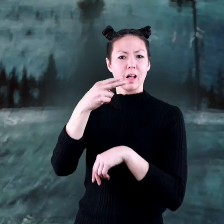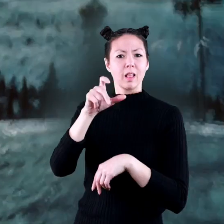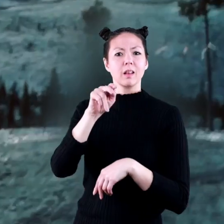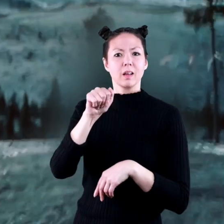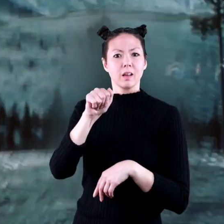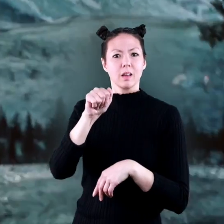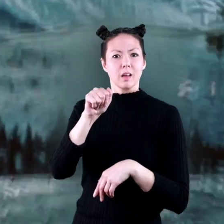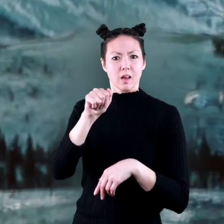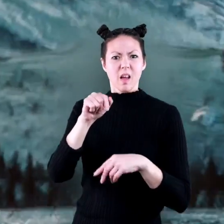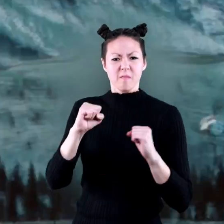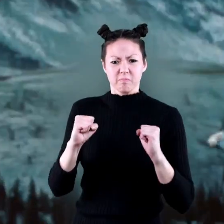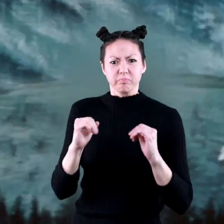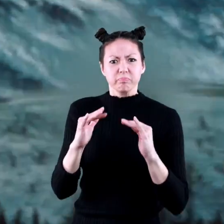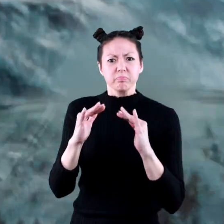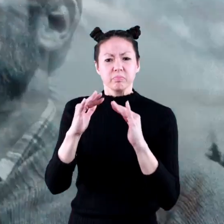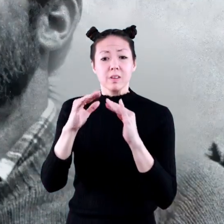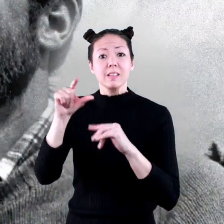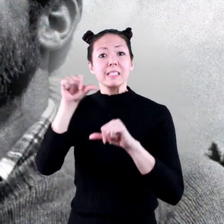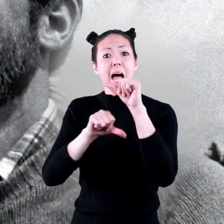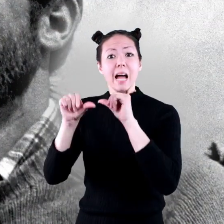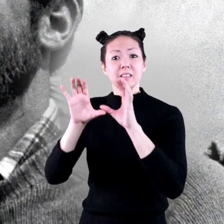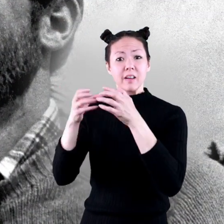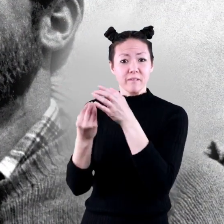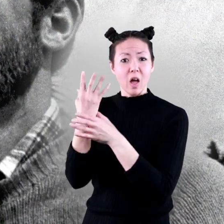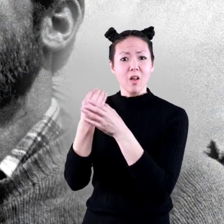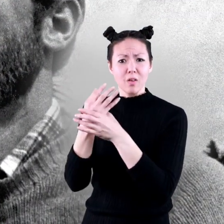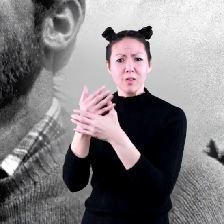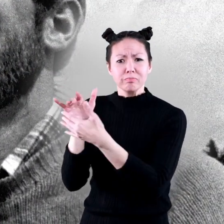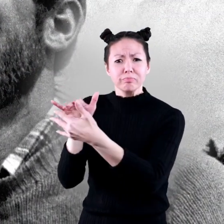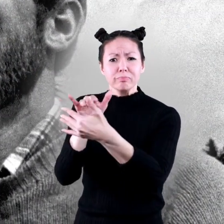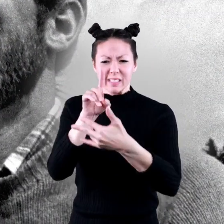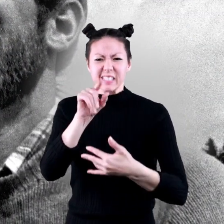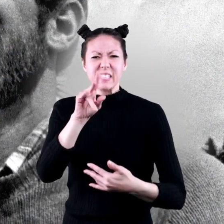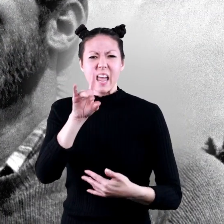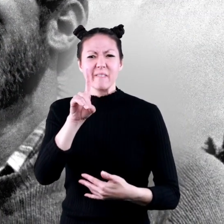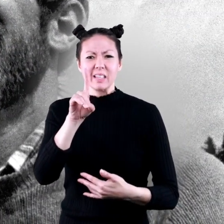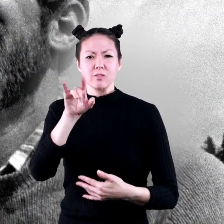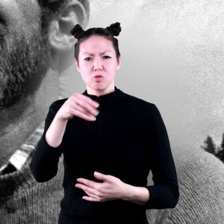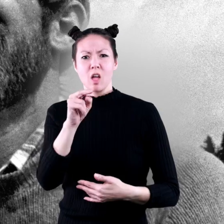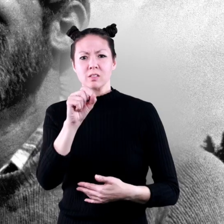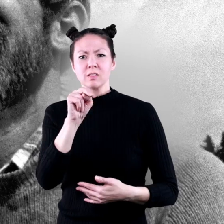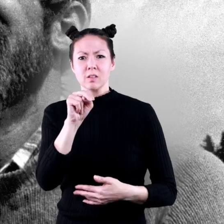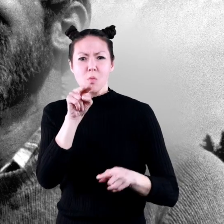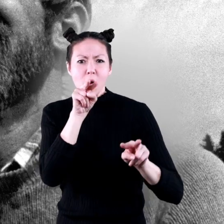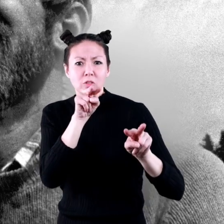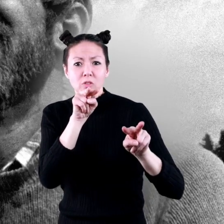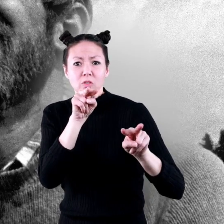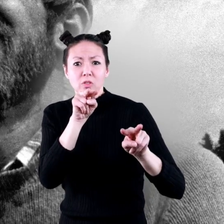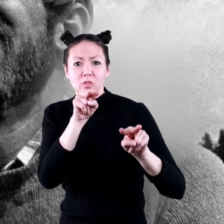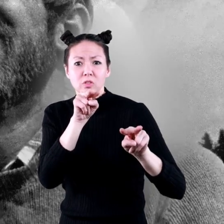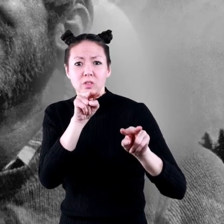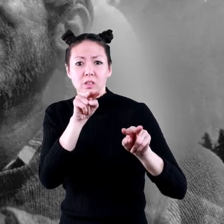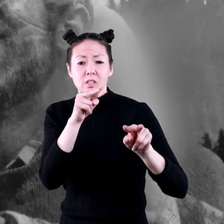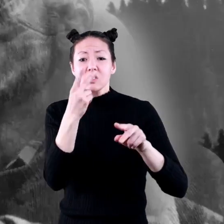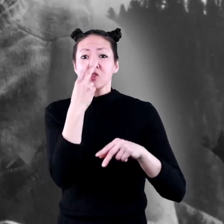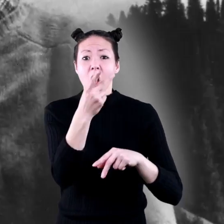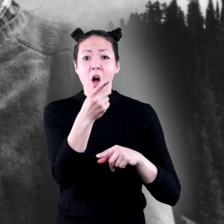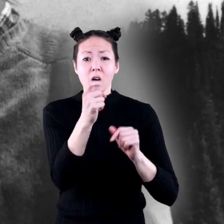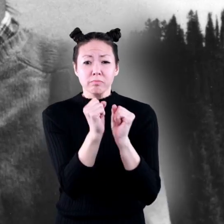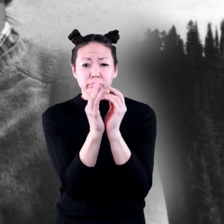bulge began to form. Volcanologist David A. Johnston was watching and measuring the growth of the bulge